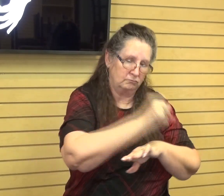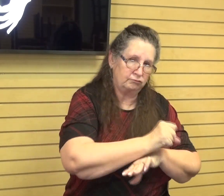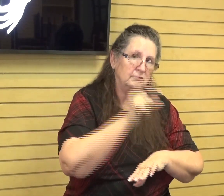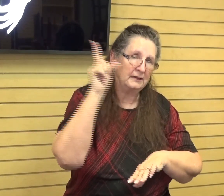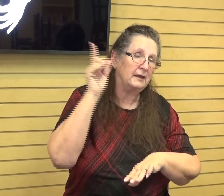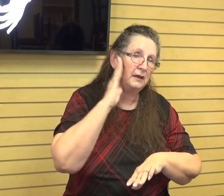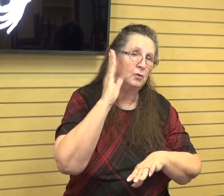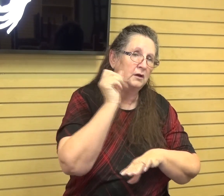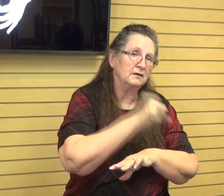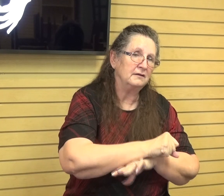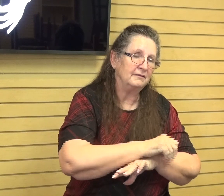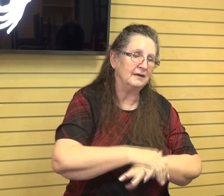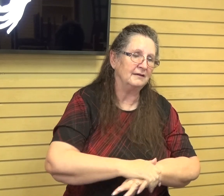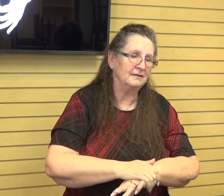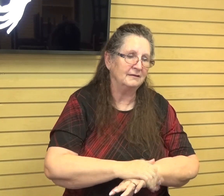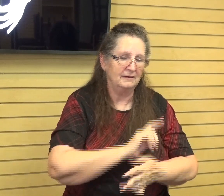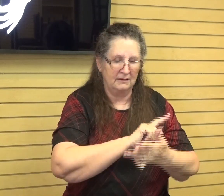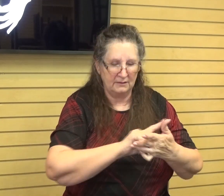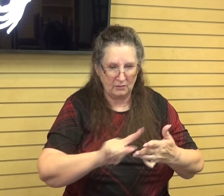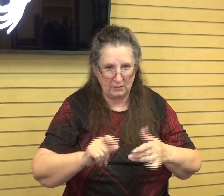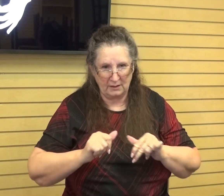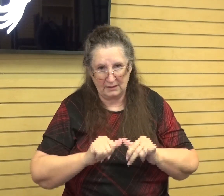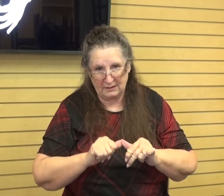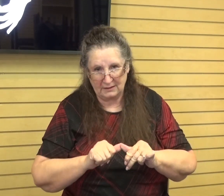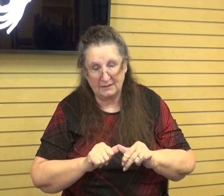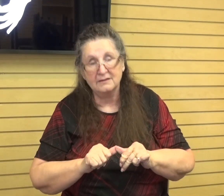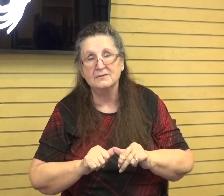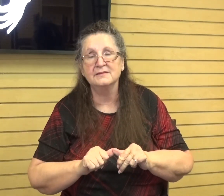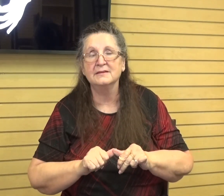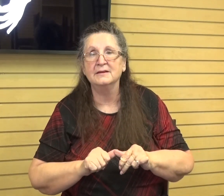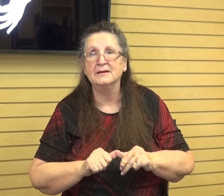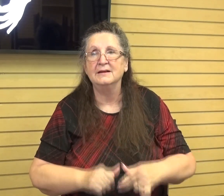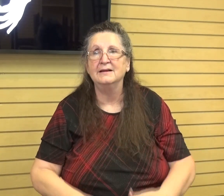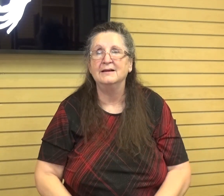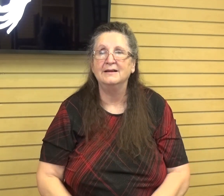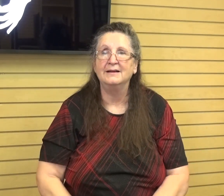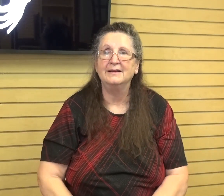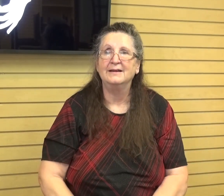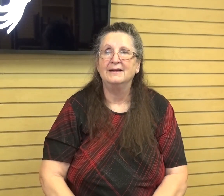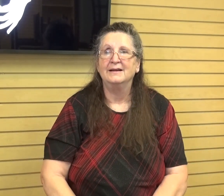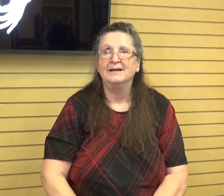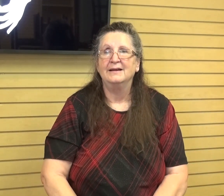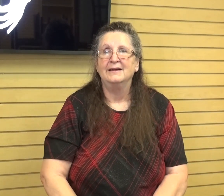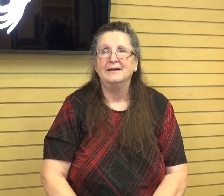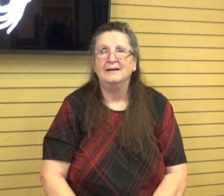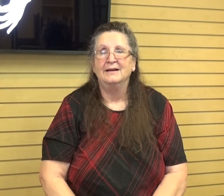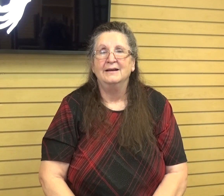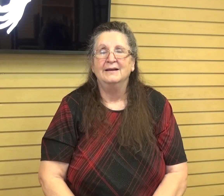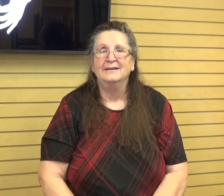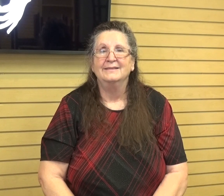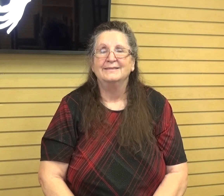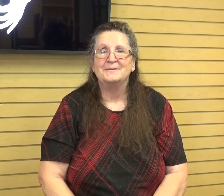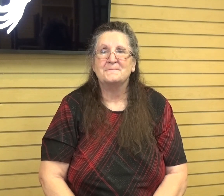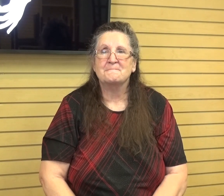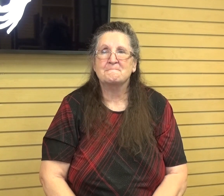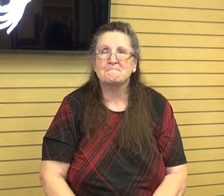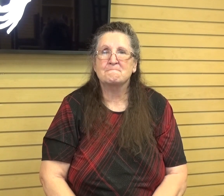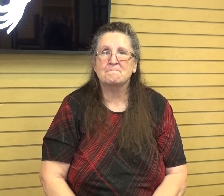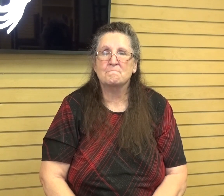So as the week goes on, and our, in a month that it